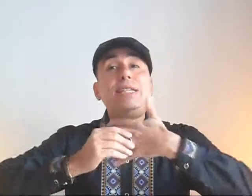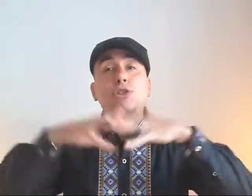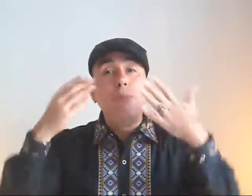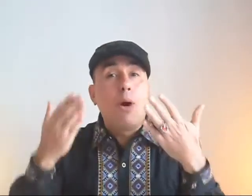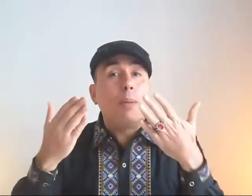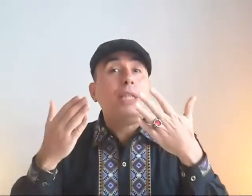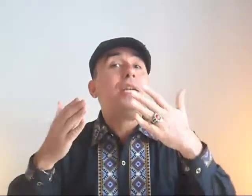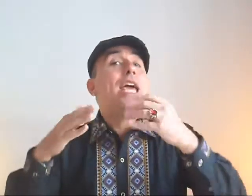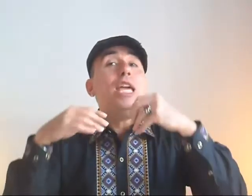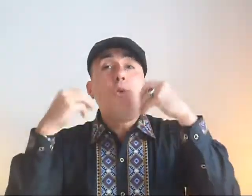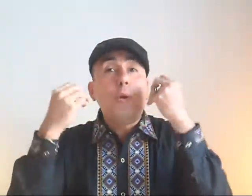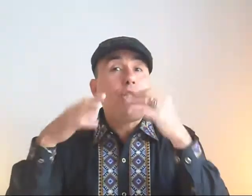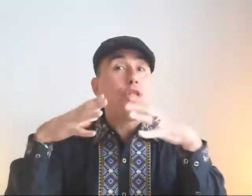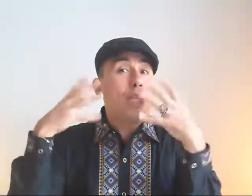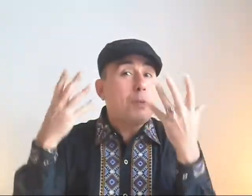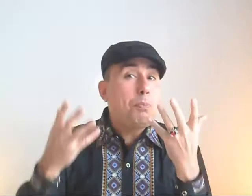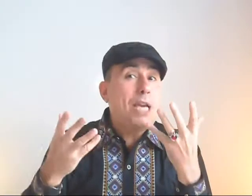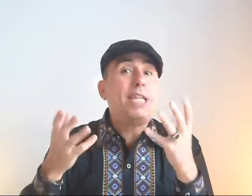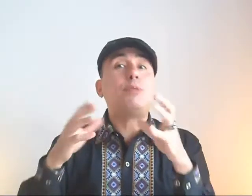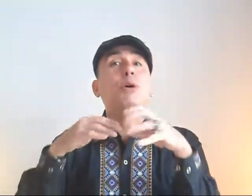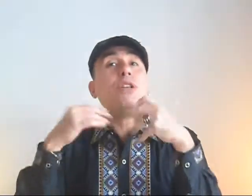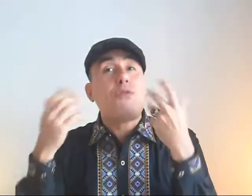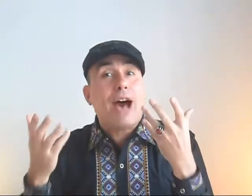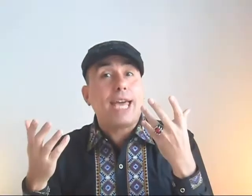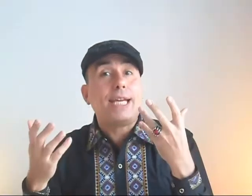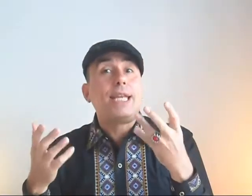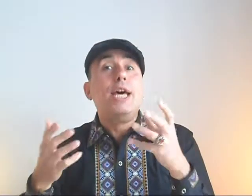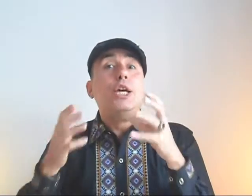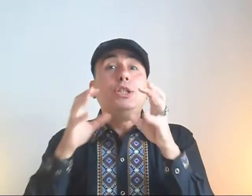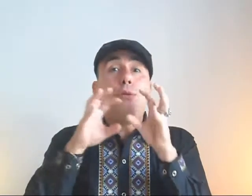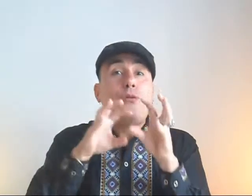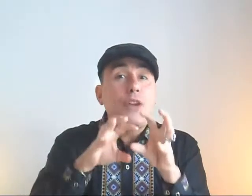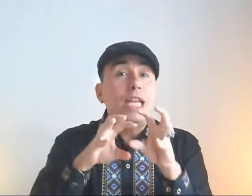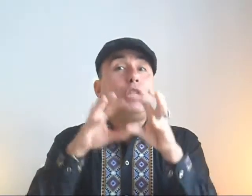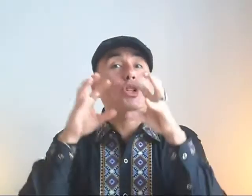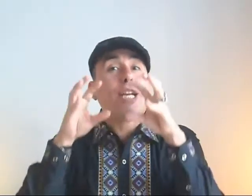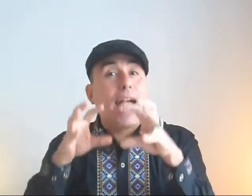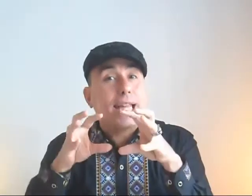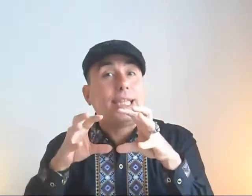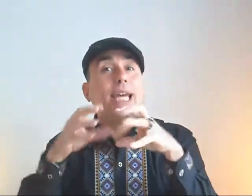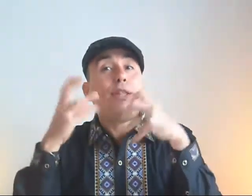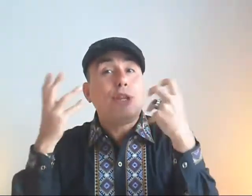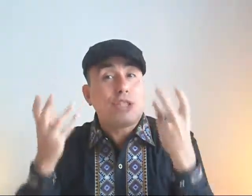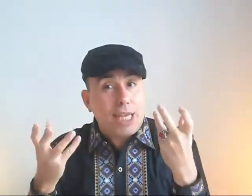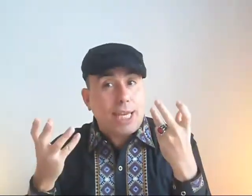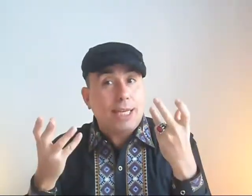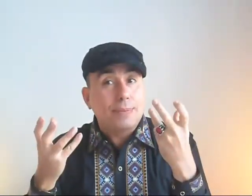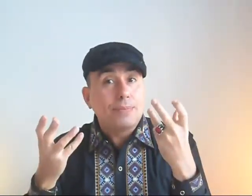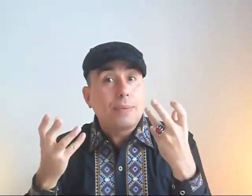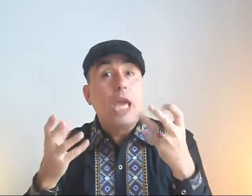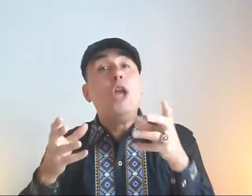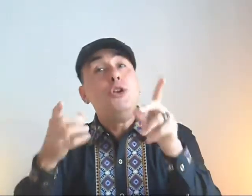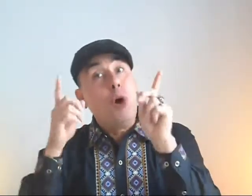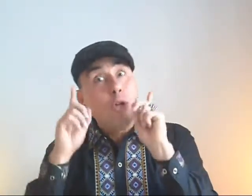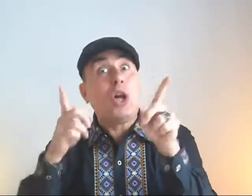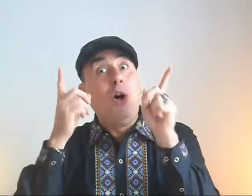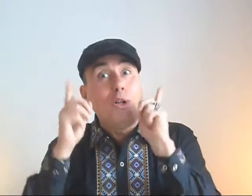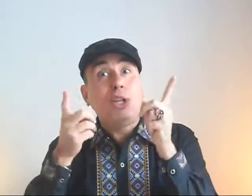is the moment in which the speed is modified to finish the cante, the sing. Not all the